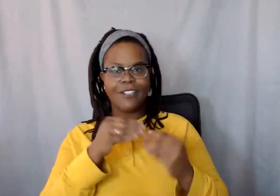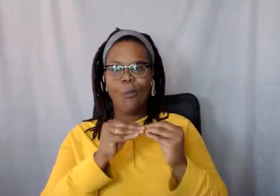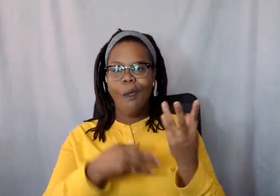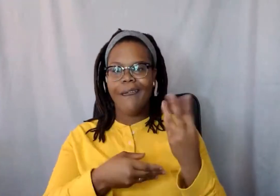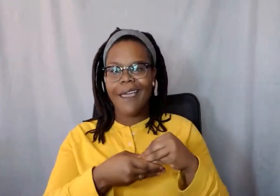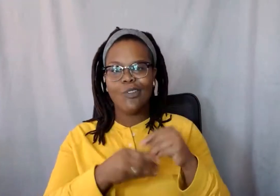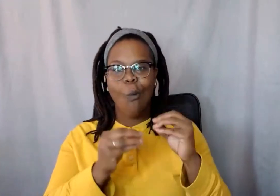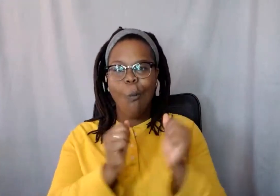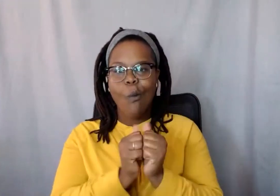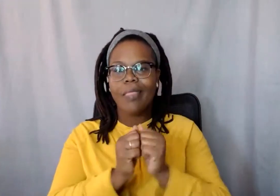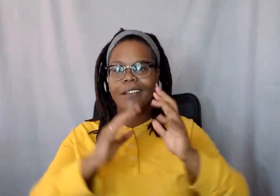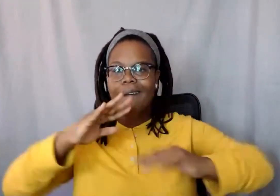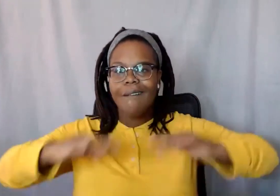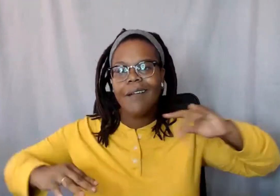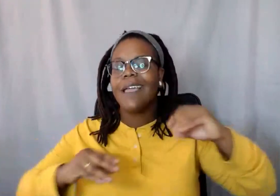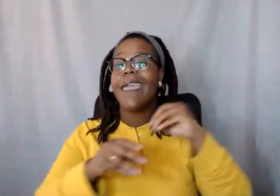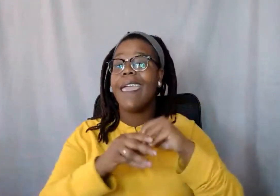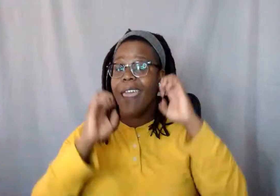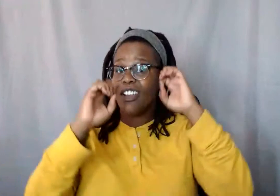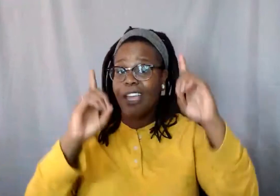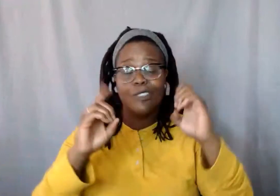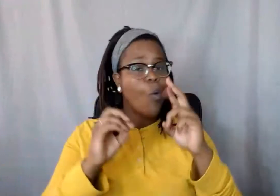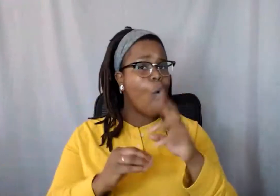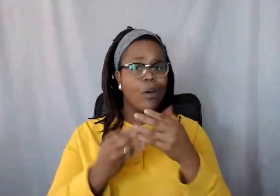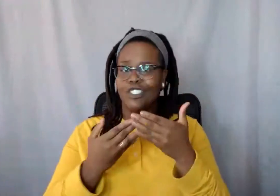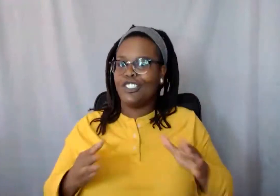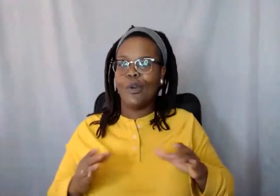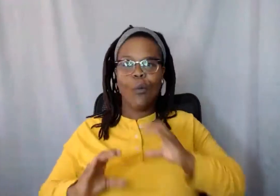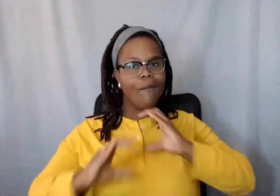in education or just general conversation about diversity topics?